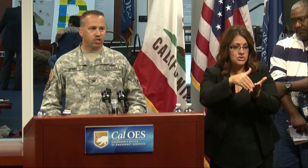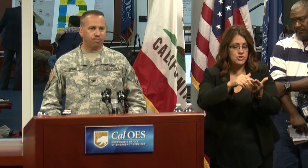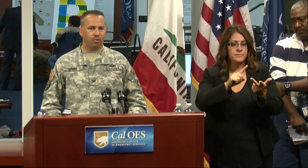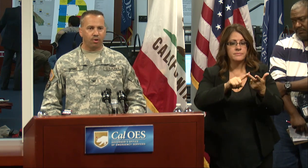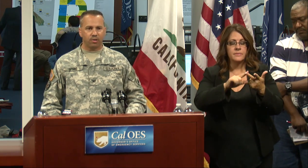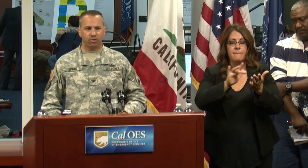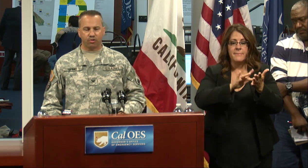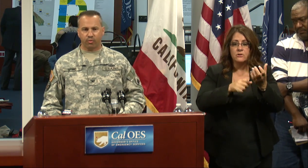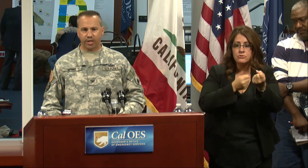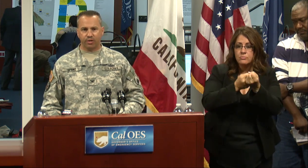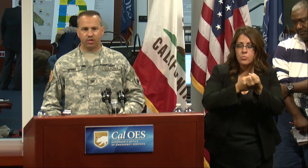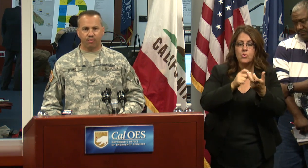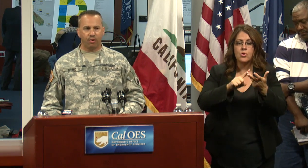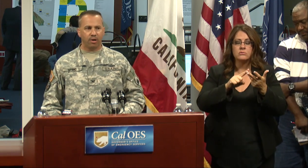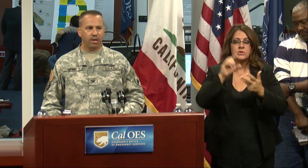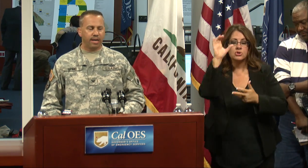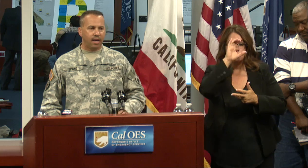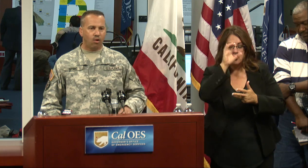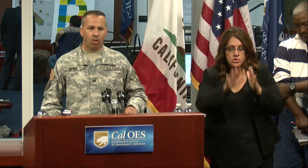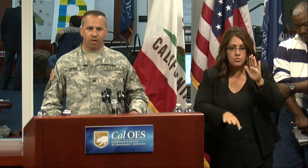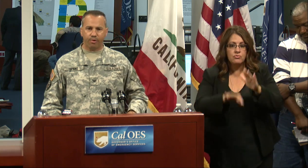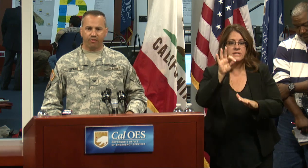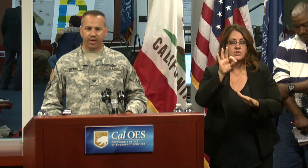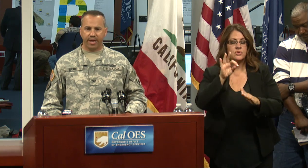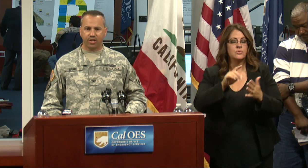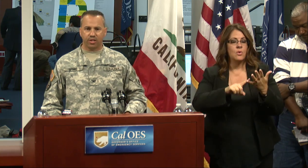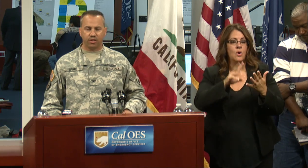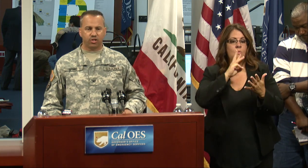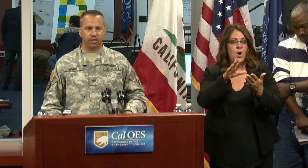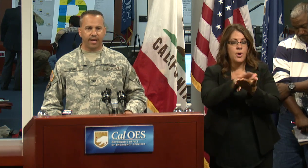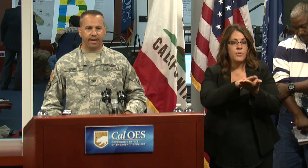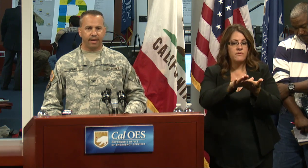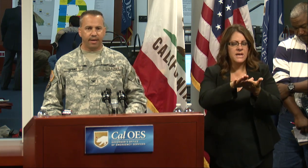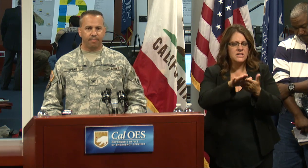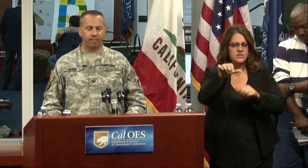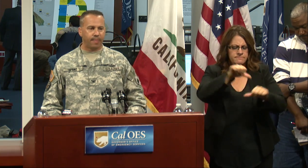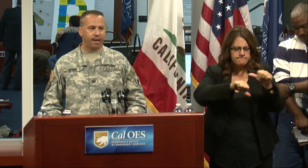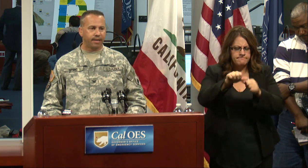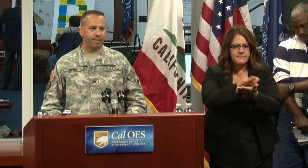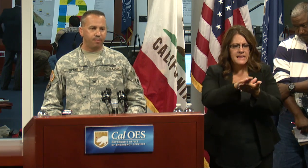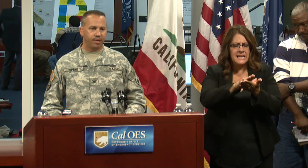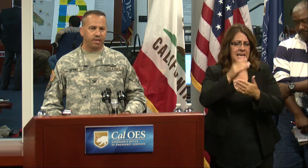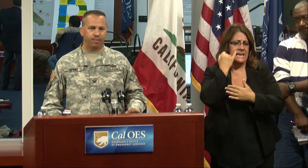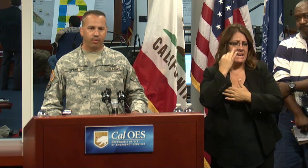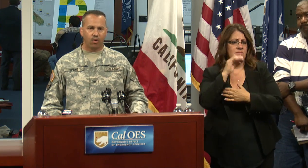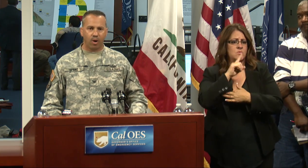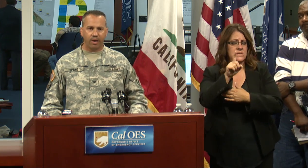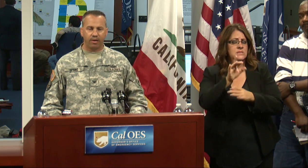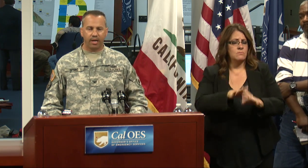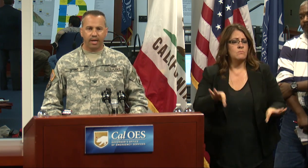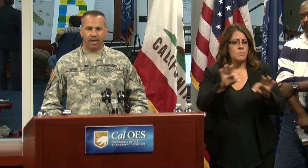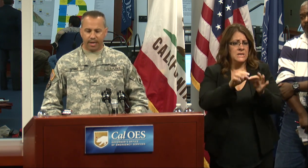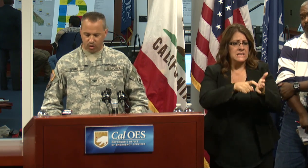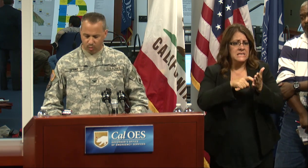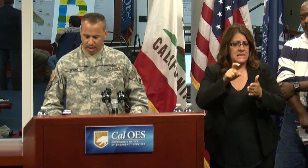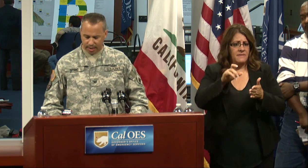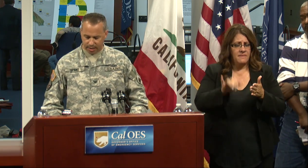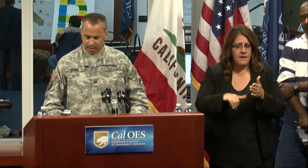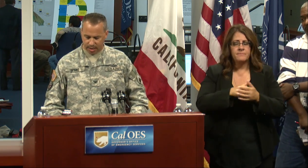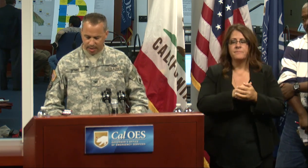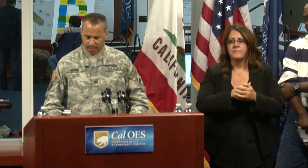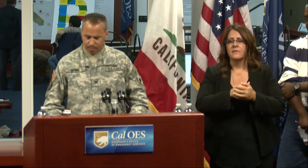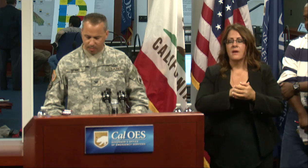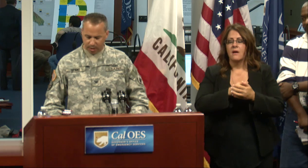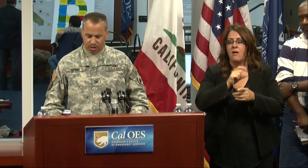medical support, search and rescue support, water purification should that capability be required, as well